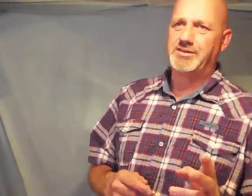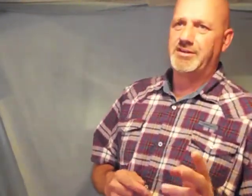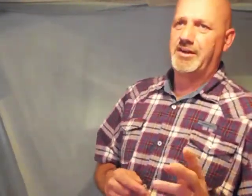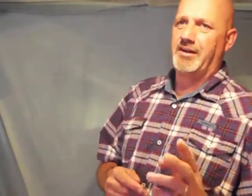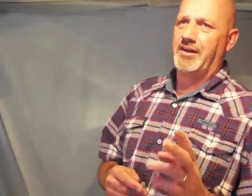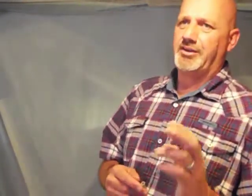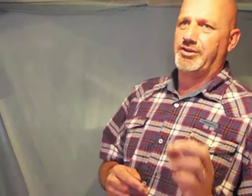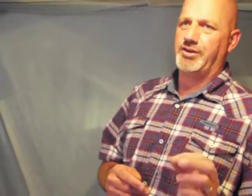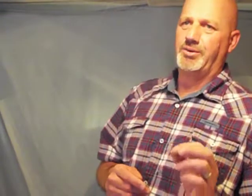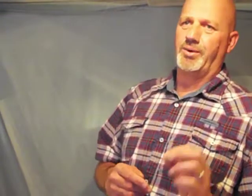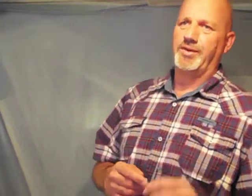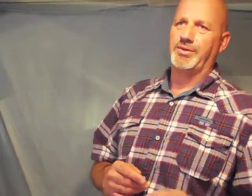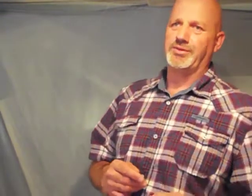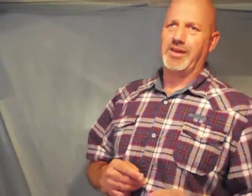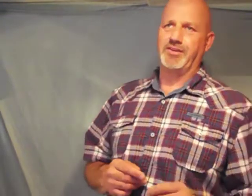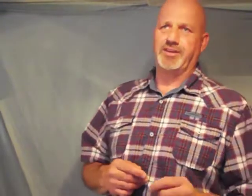2 1 through 17